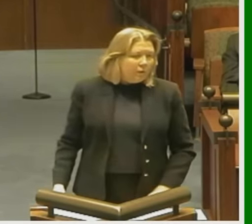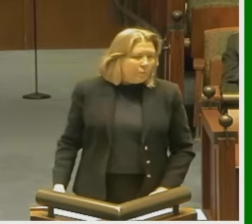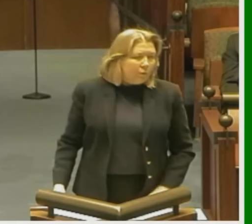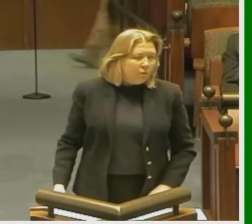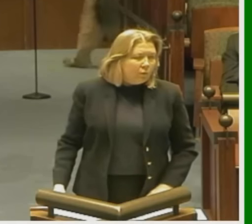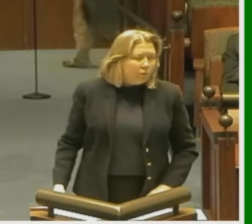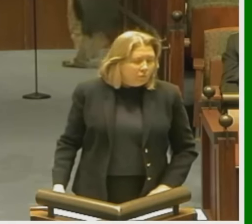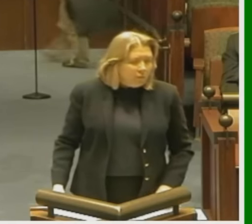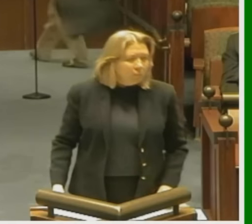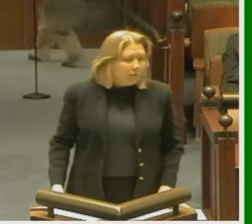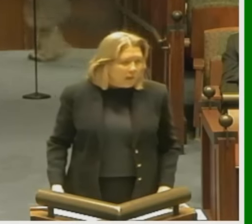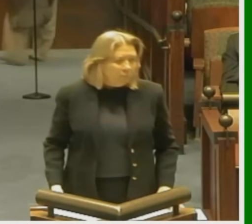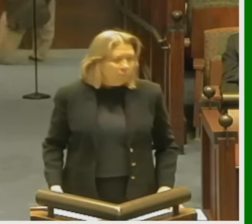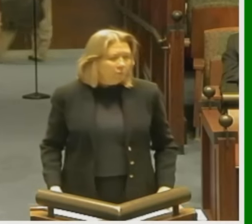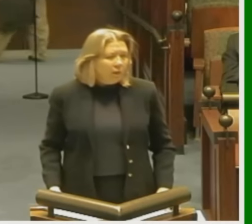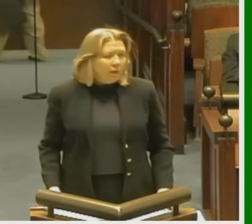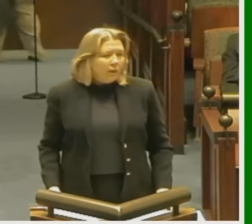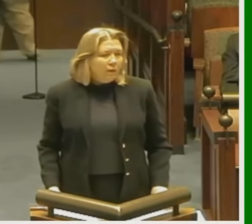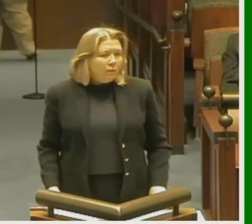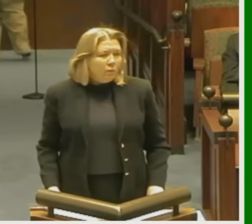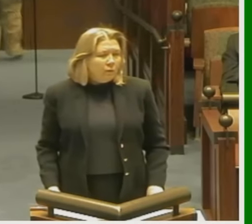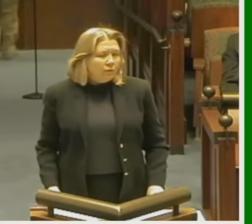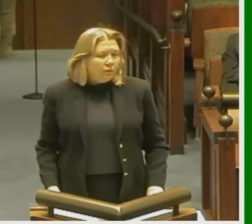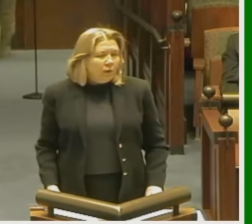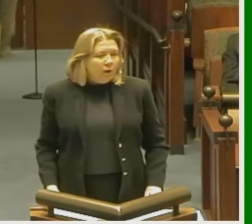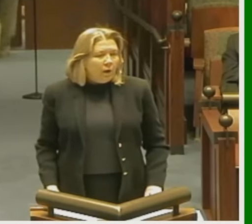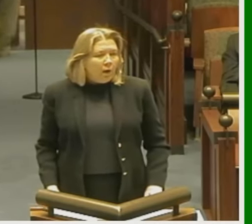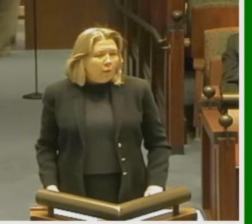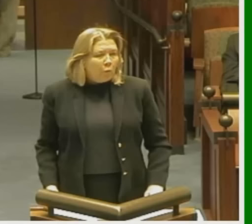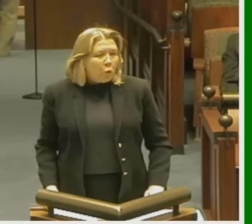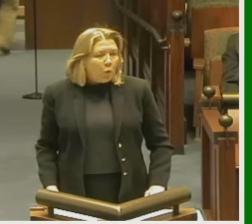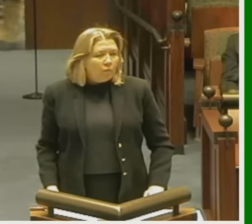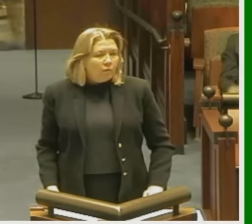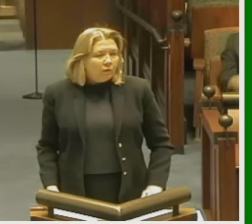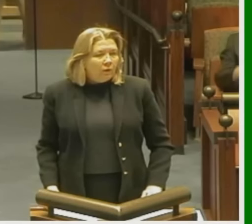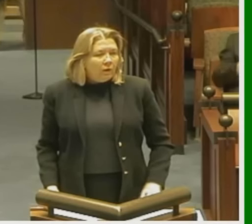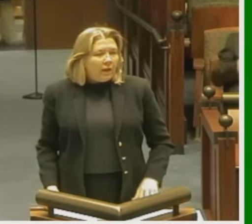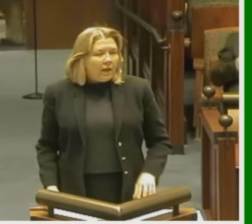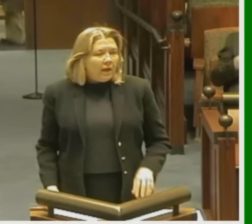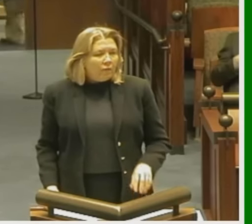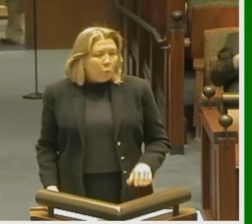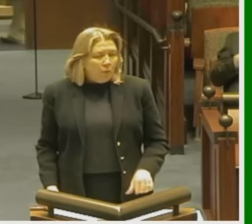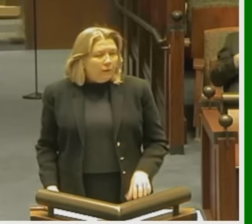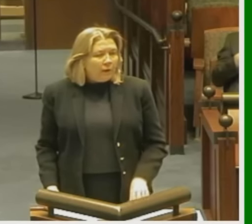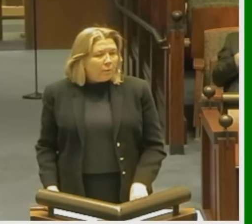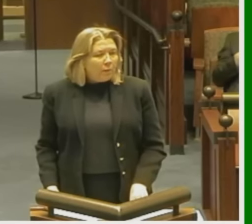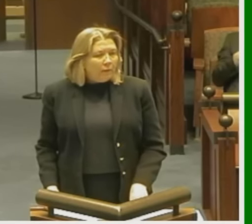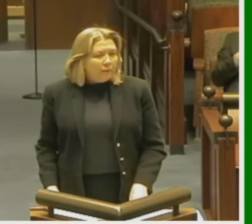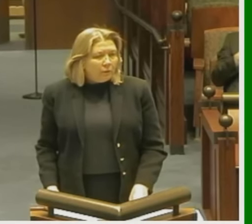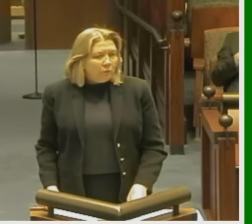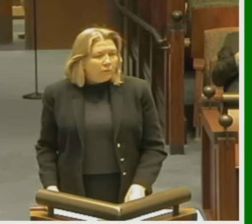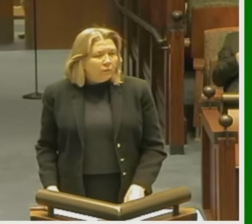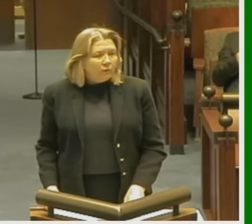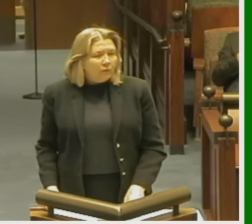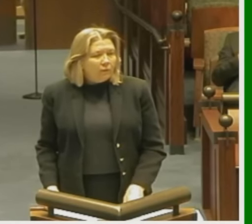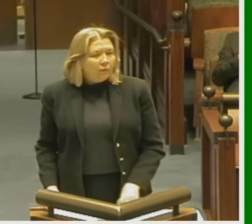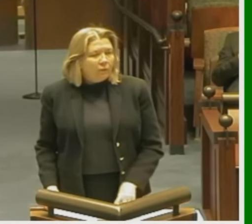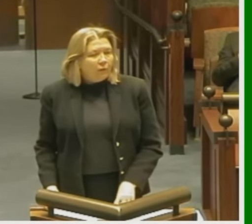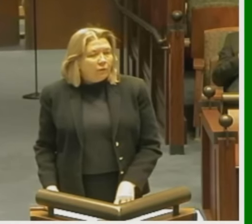cannot point to a single case in which courts have, one, not applied the unequivocal intent standard and,